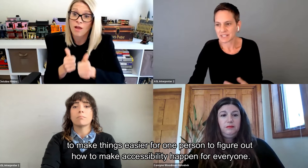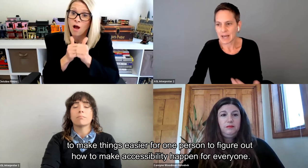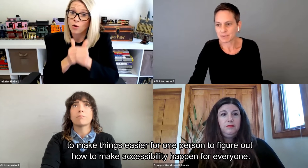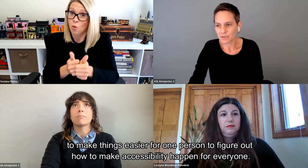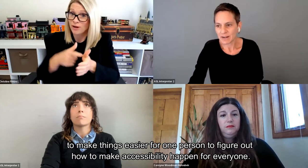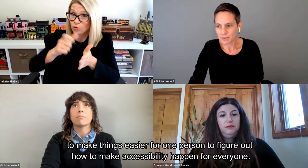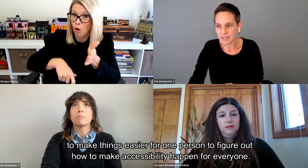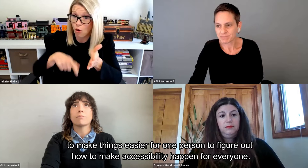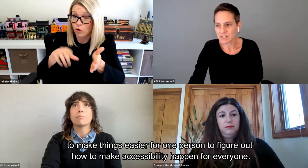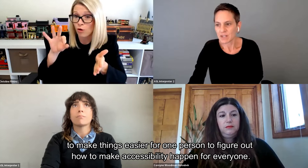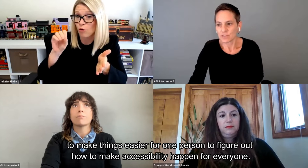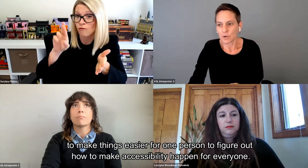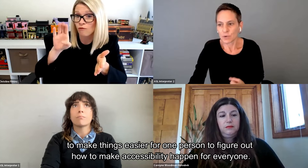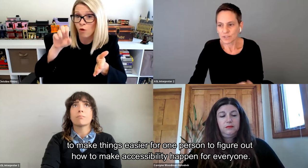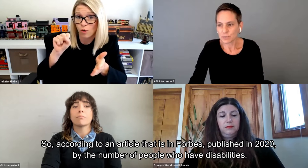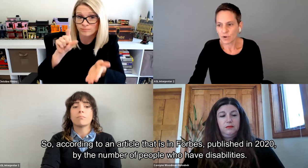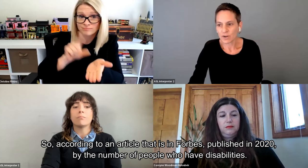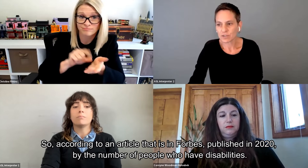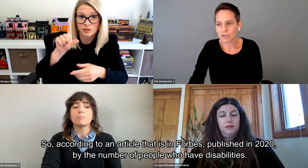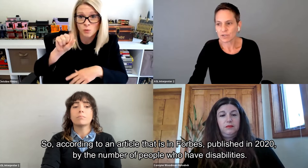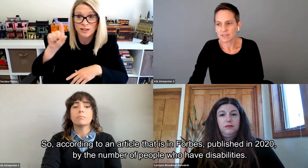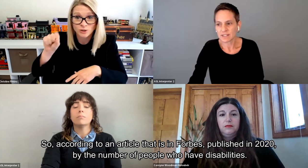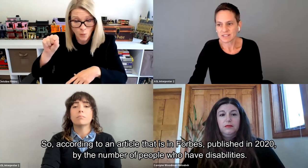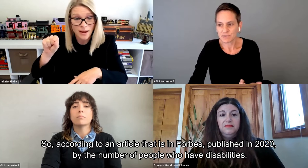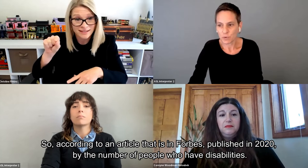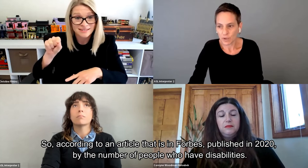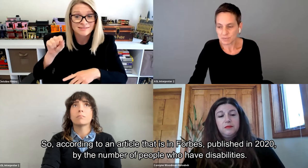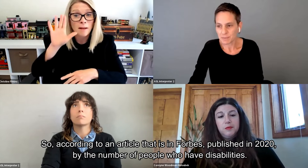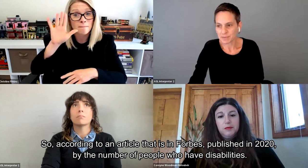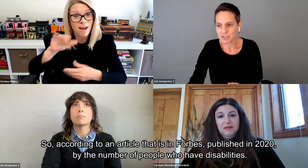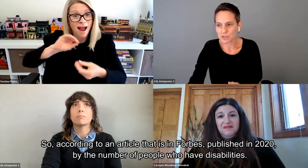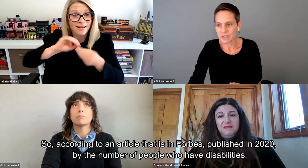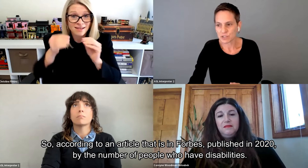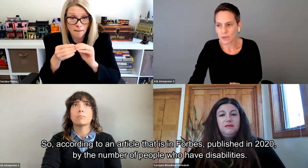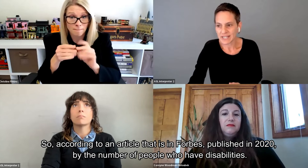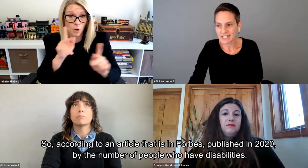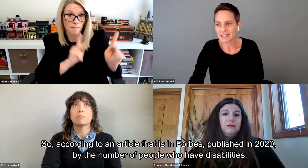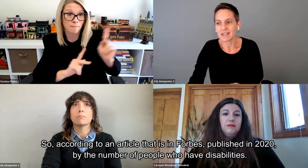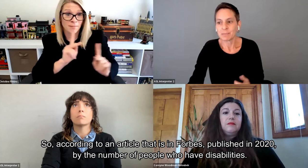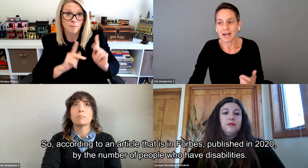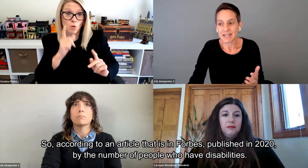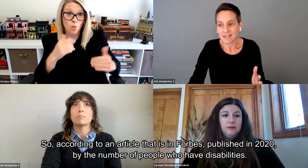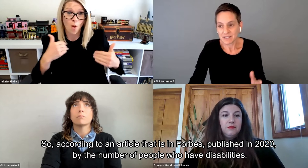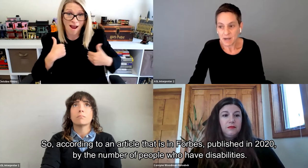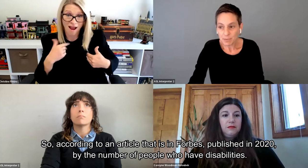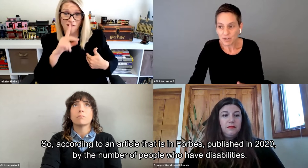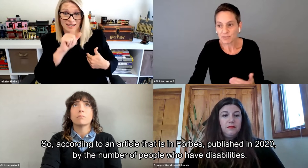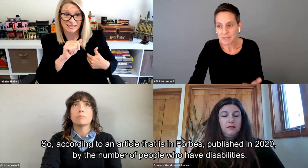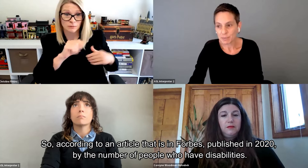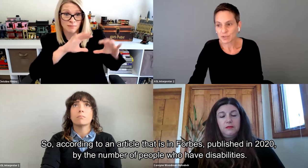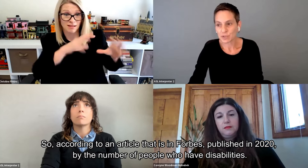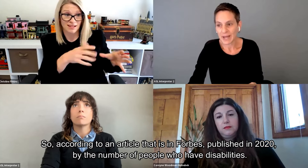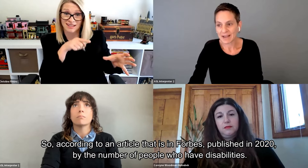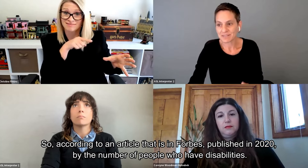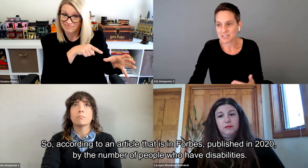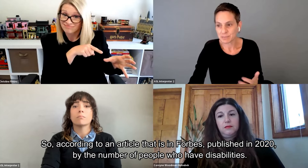accessibility happen for everyone. So according to an article that is in Forbes published in 2020, by the number of